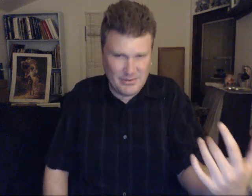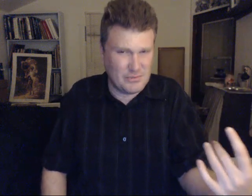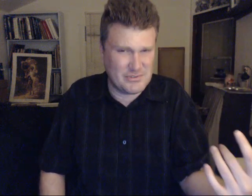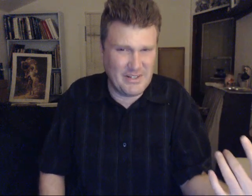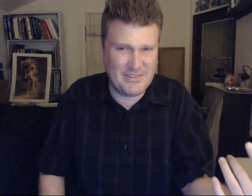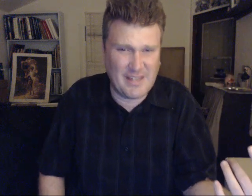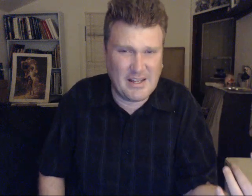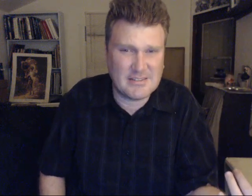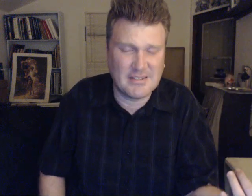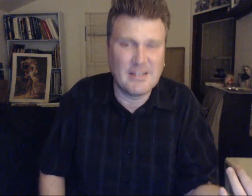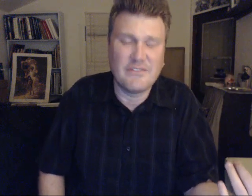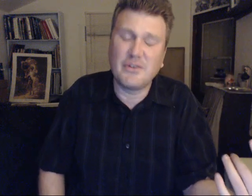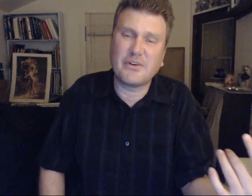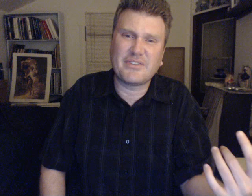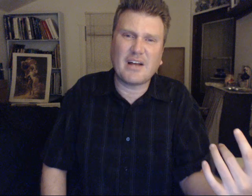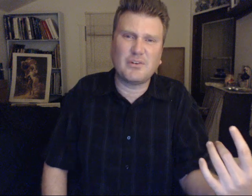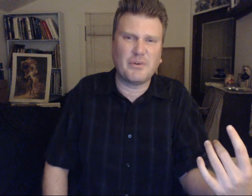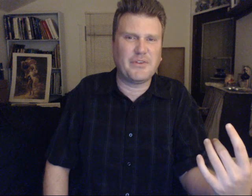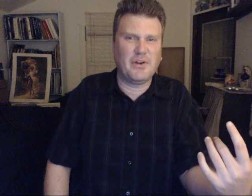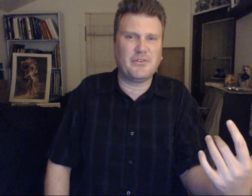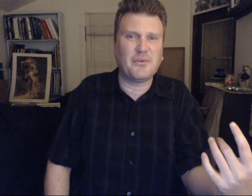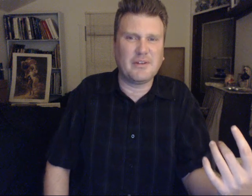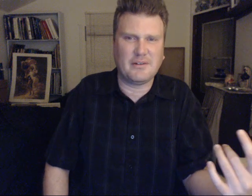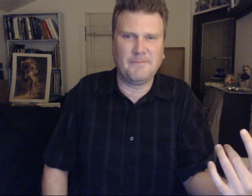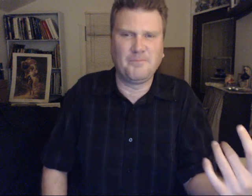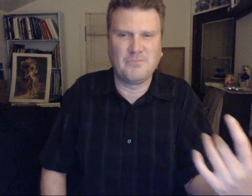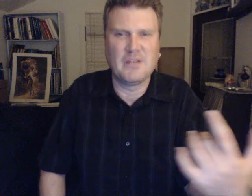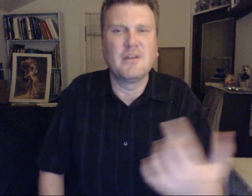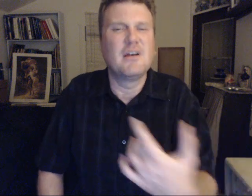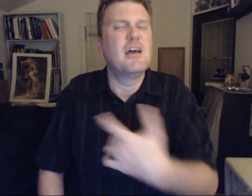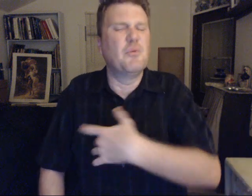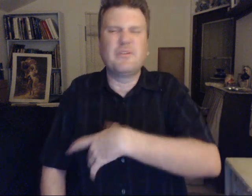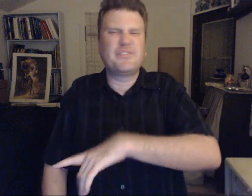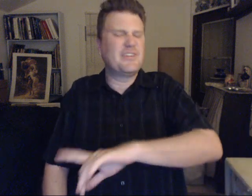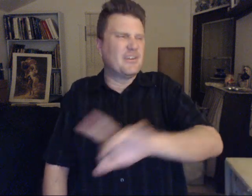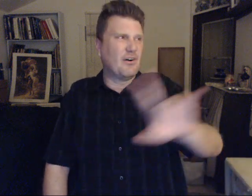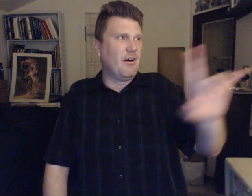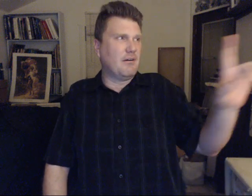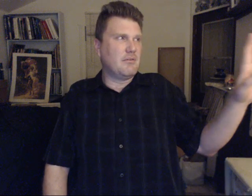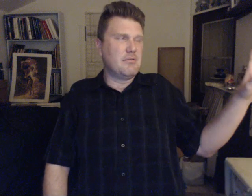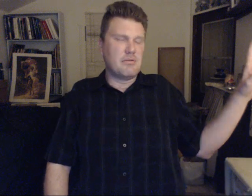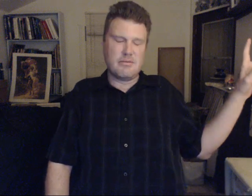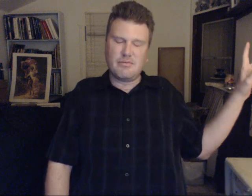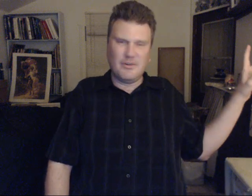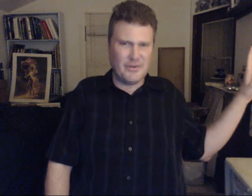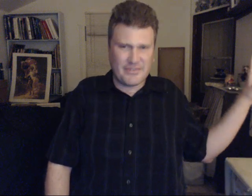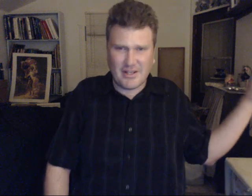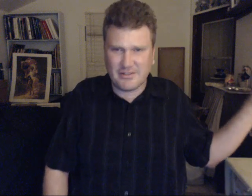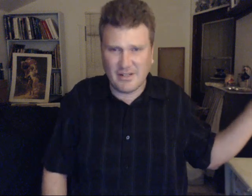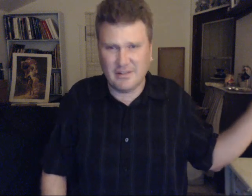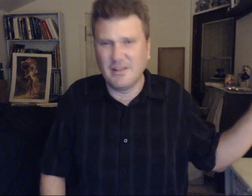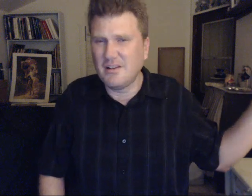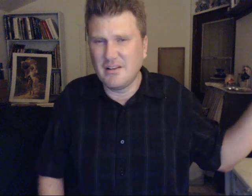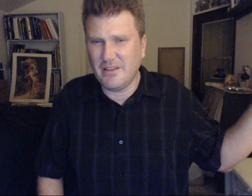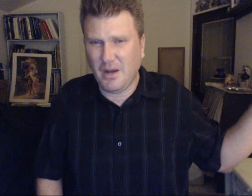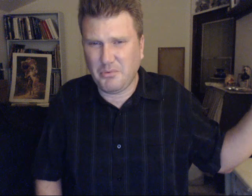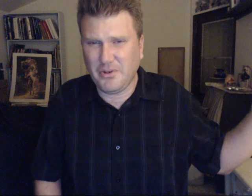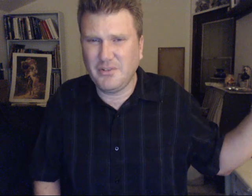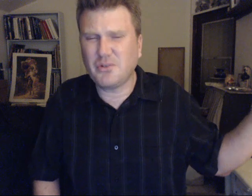You realize that. They know exactly what they are doing. And we have seen it all. We know exactly how they operate. You are